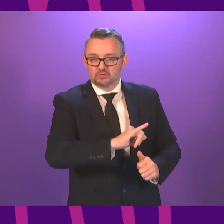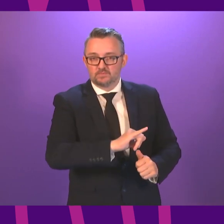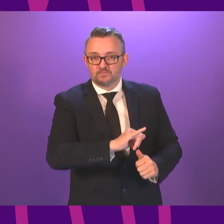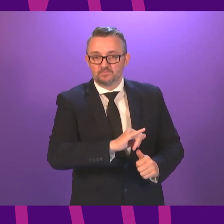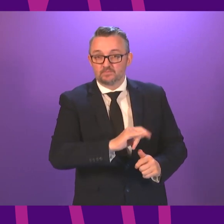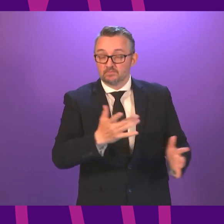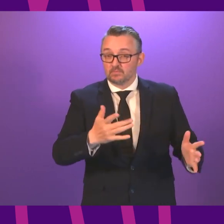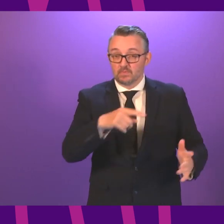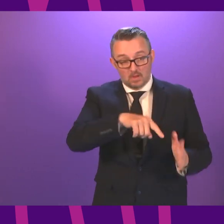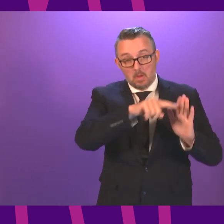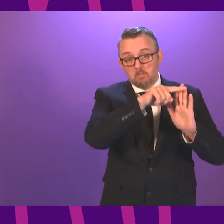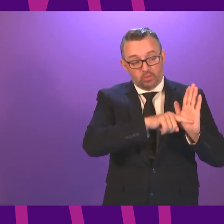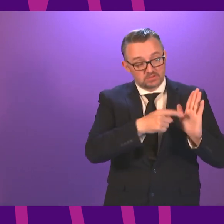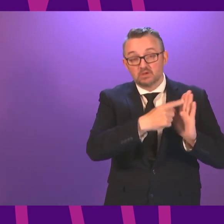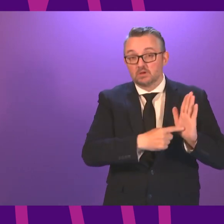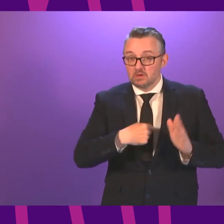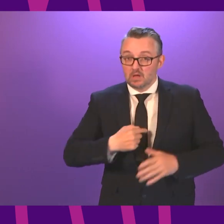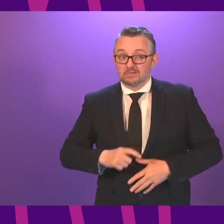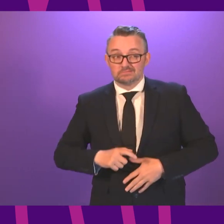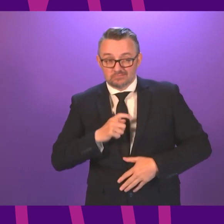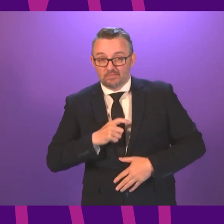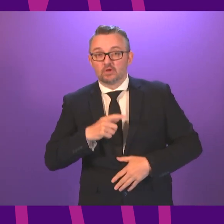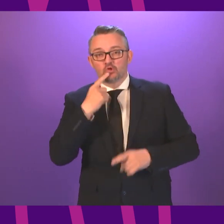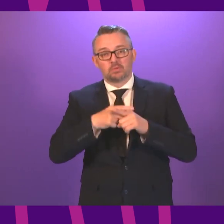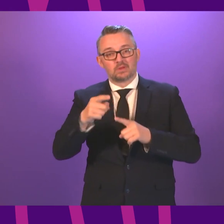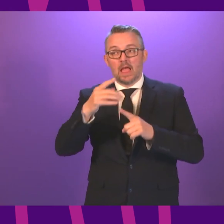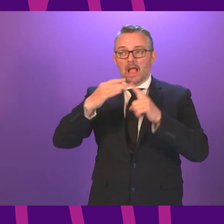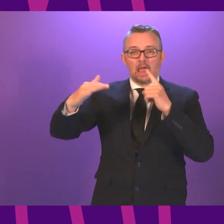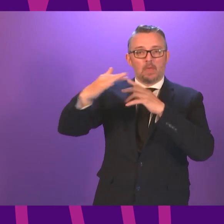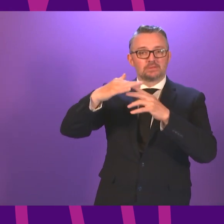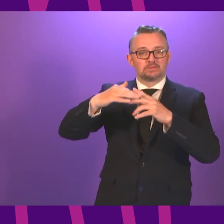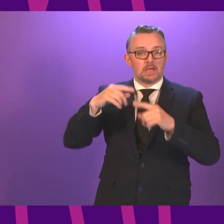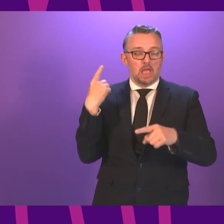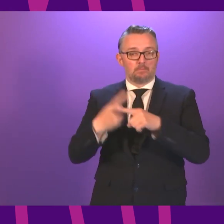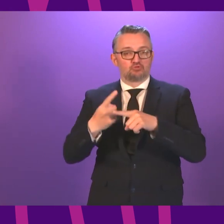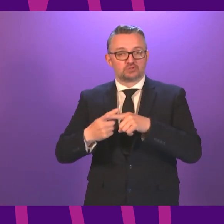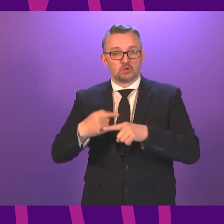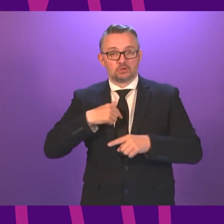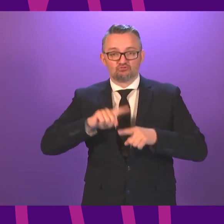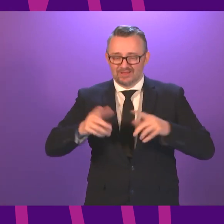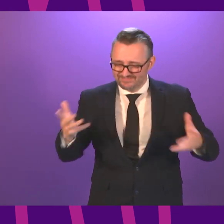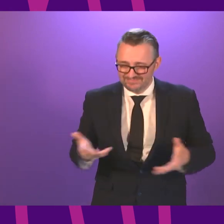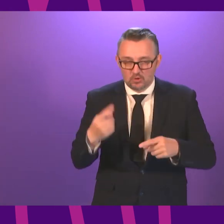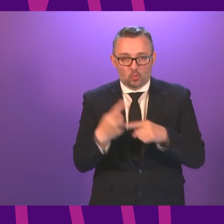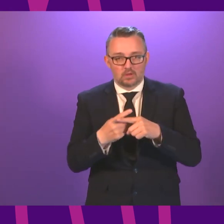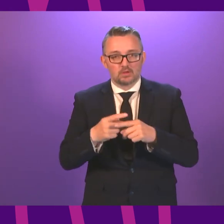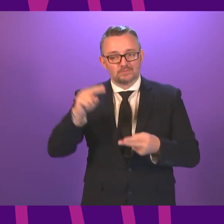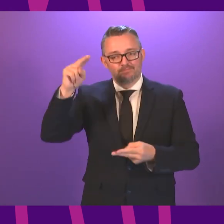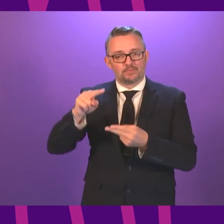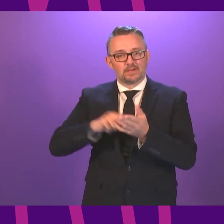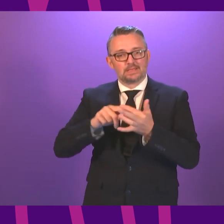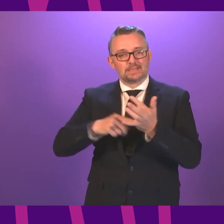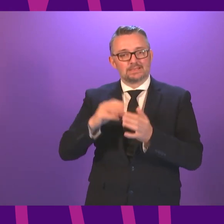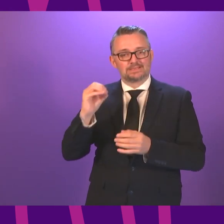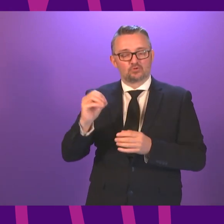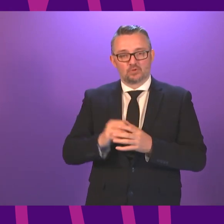I am confident these policy areas will include the climate emergency and how we can accelerate our progress to net zero. But we keen to identify